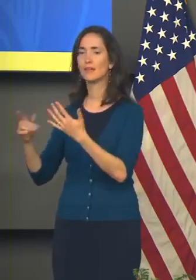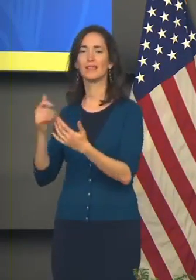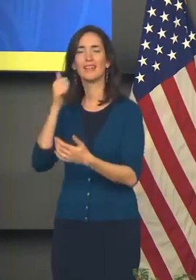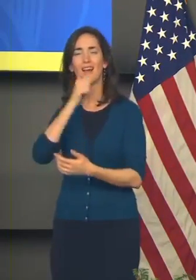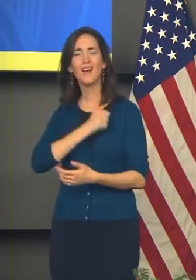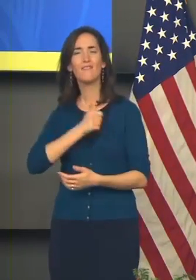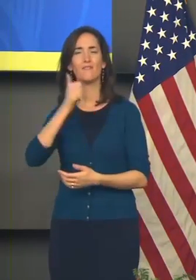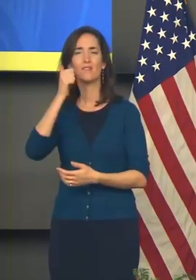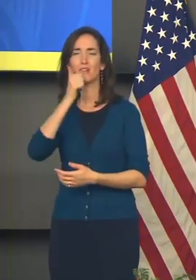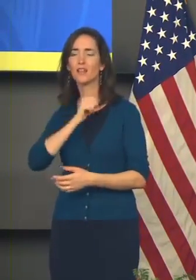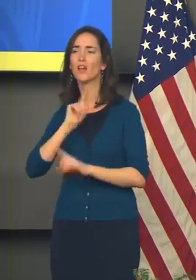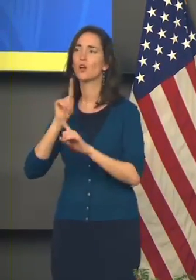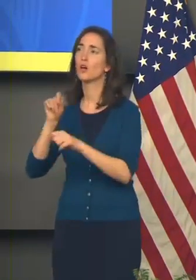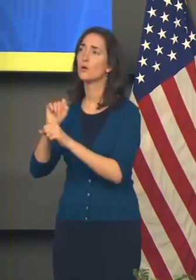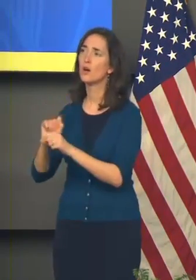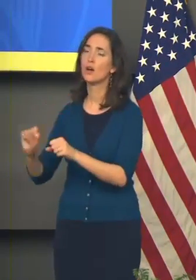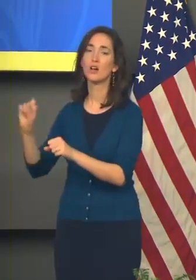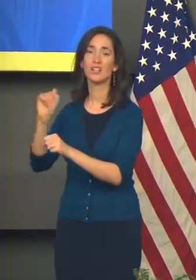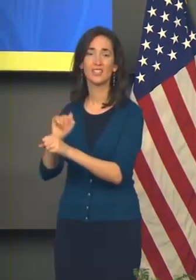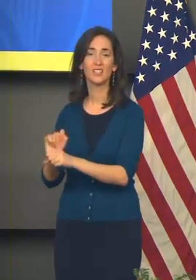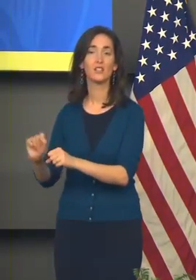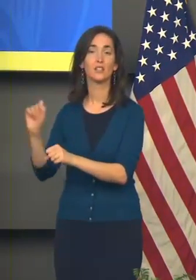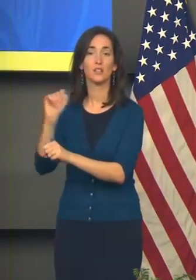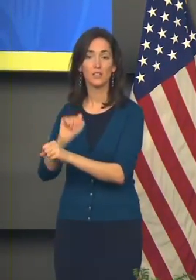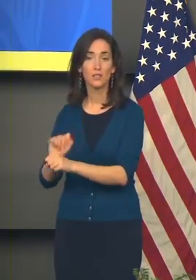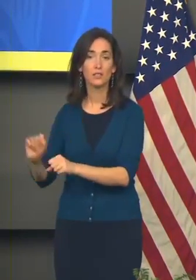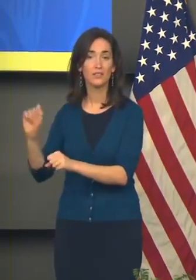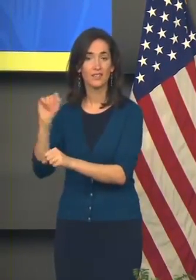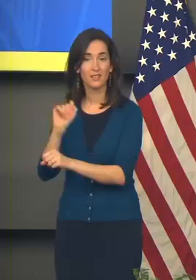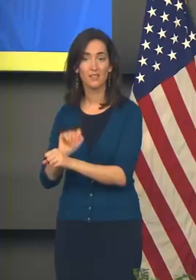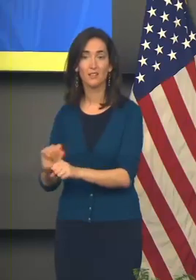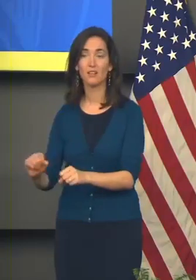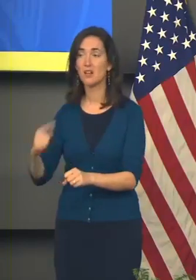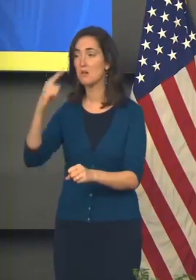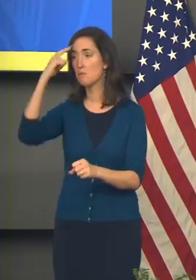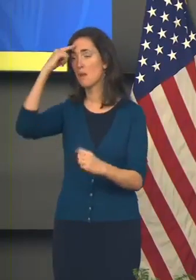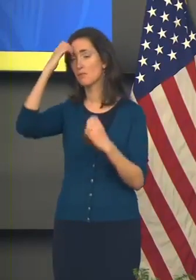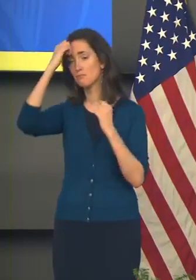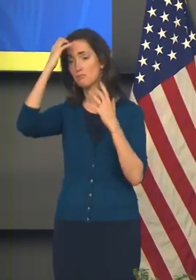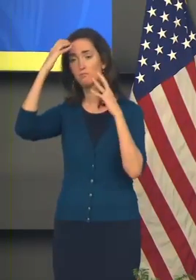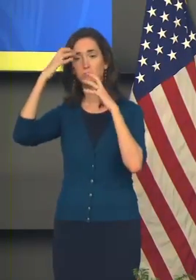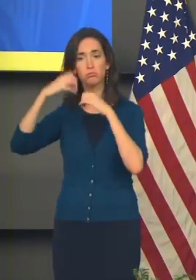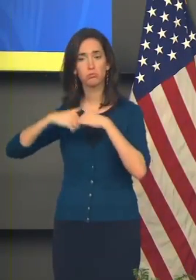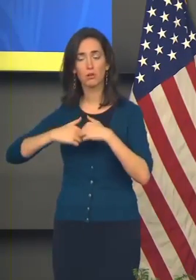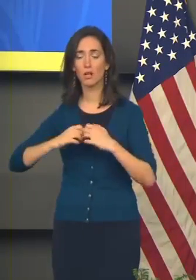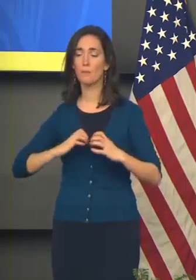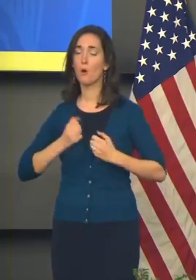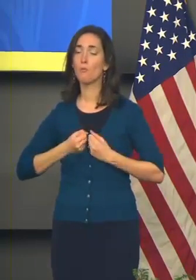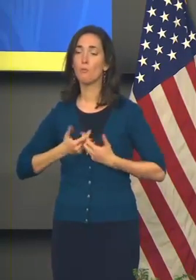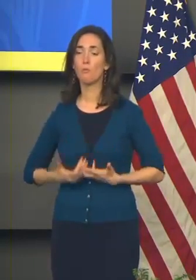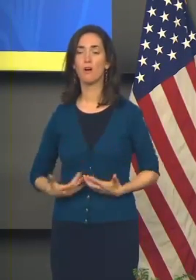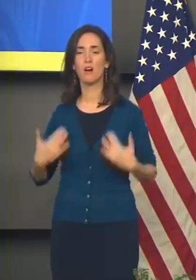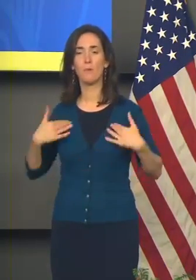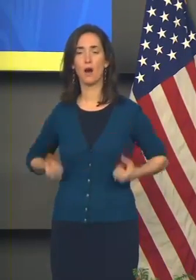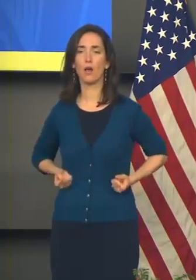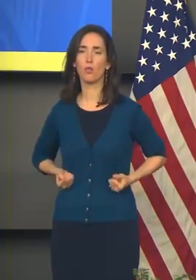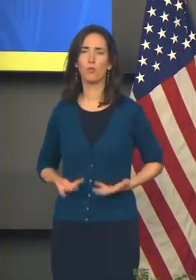work every single day, mentally, physically, emotionally exhausted.